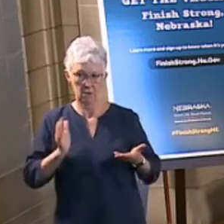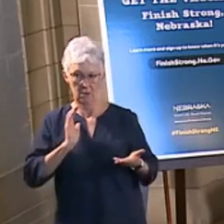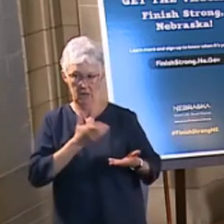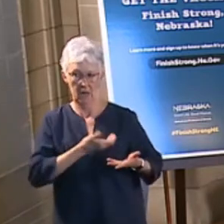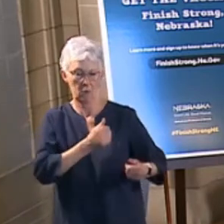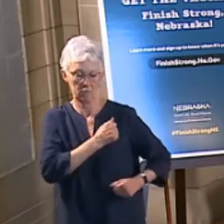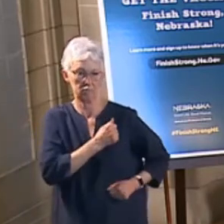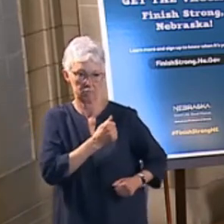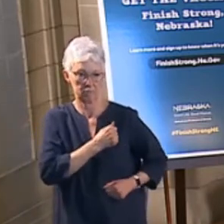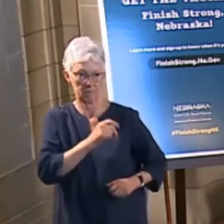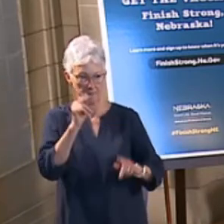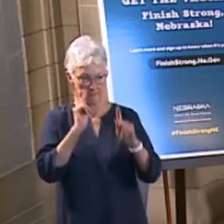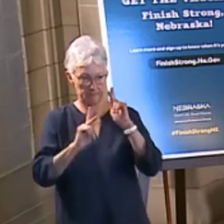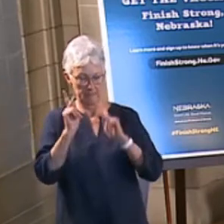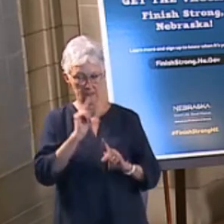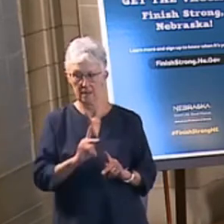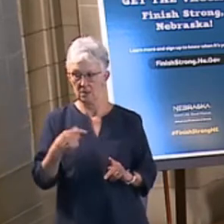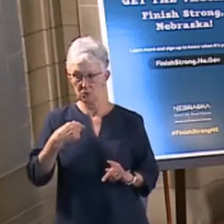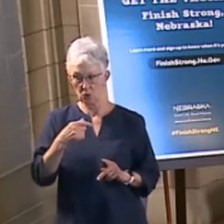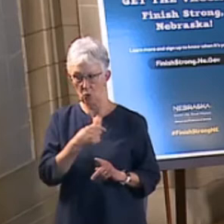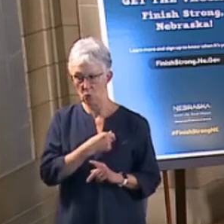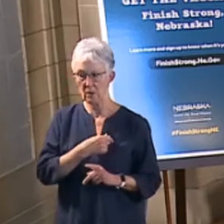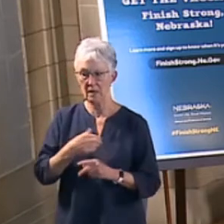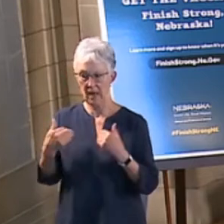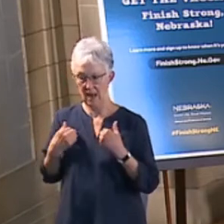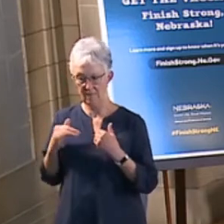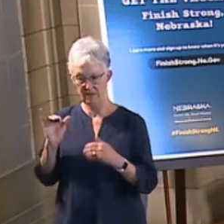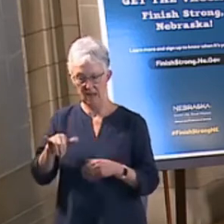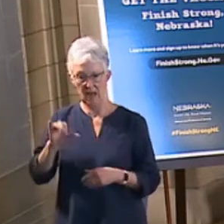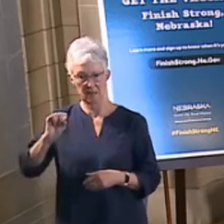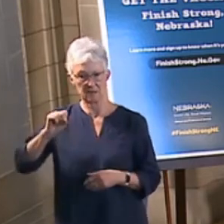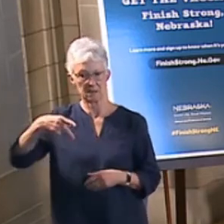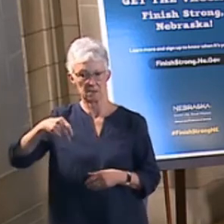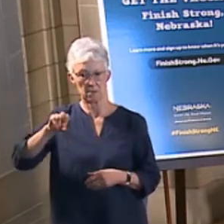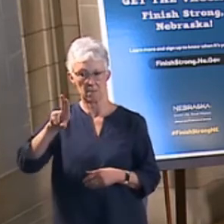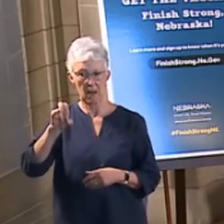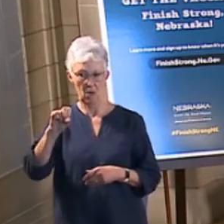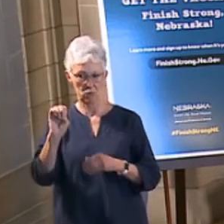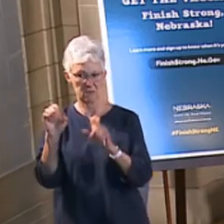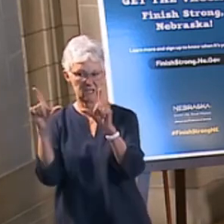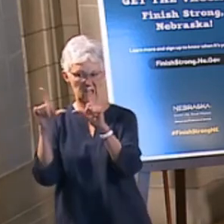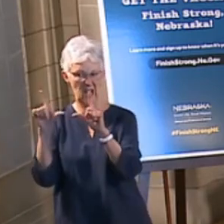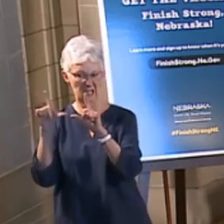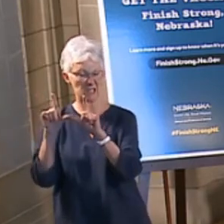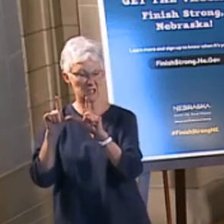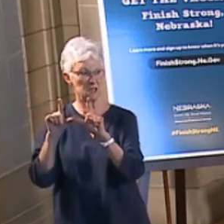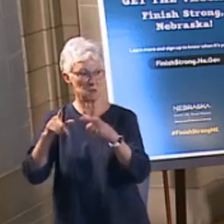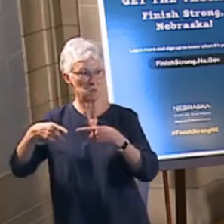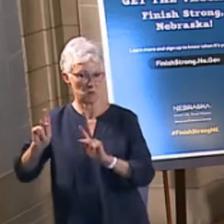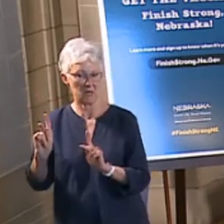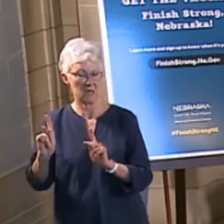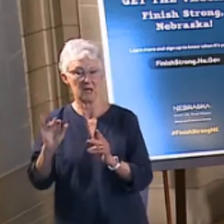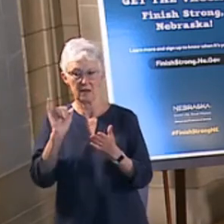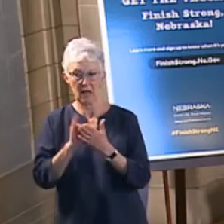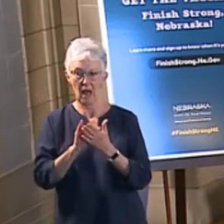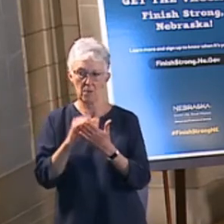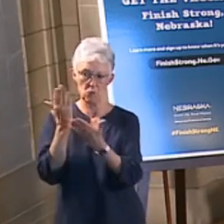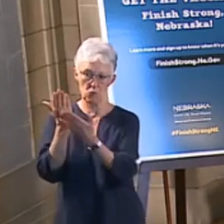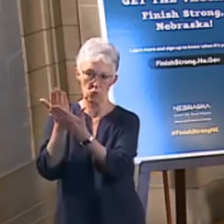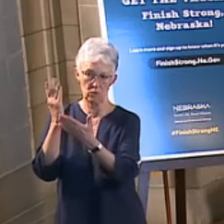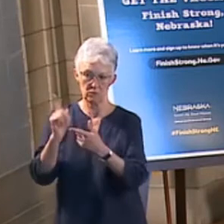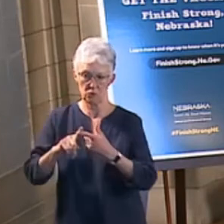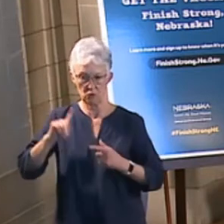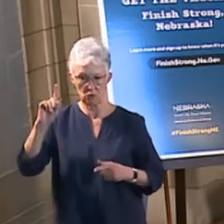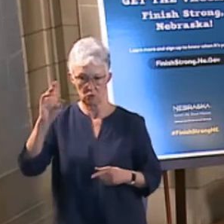DOD's military checklist spouse licensure, LB 389 shows Washington, D.C. that Offit,